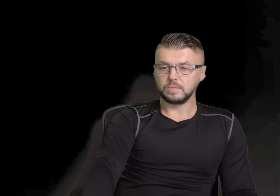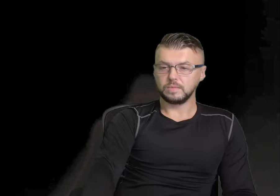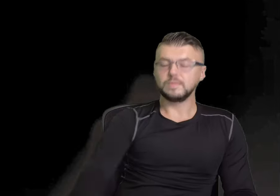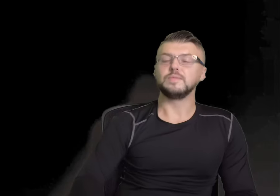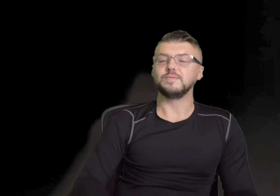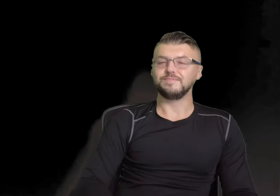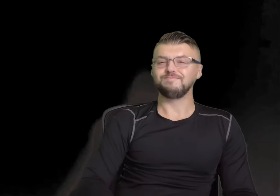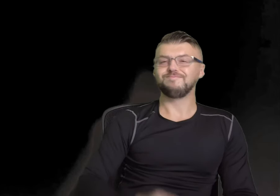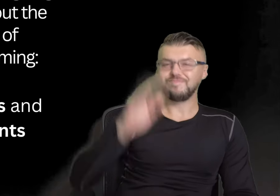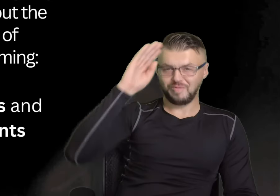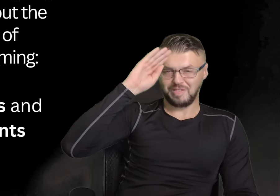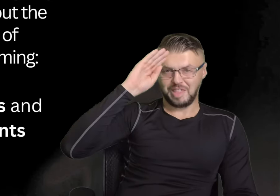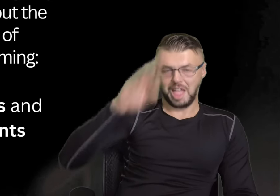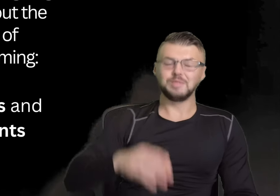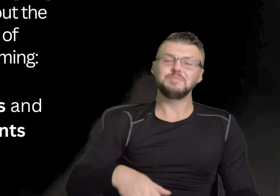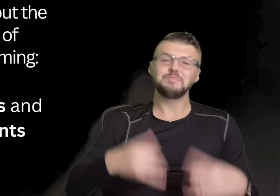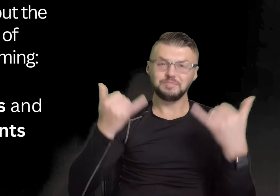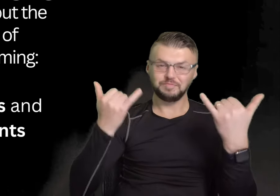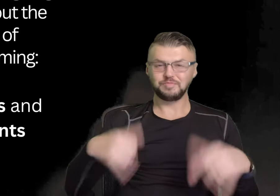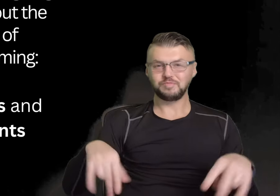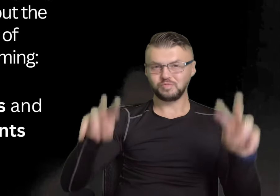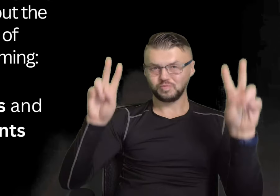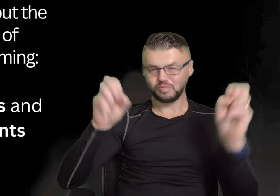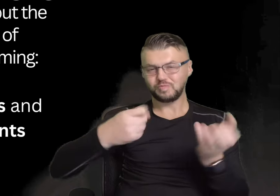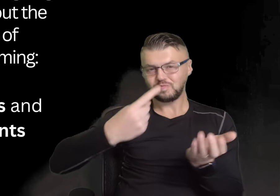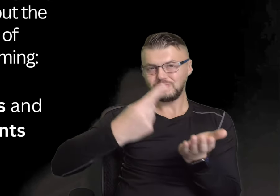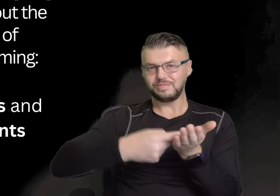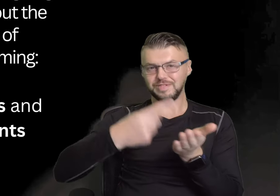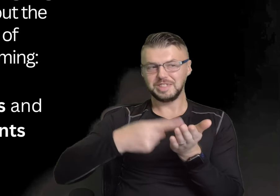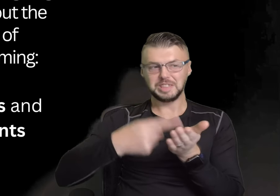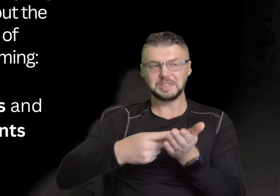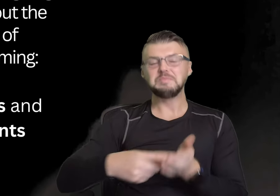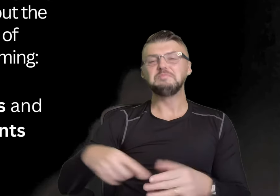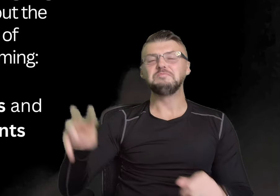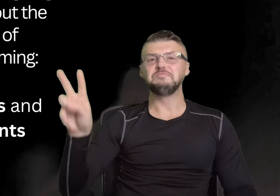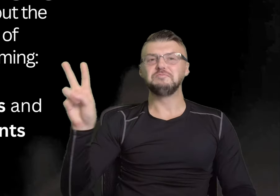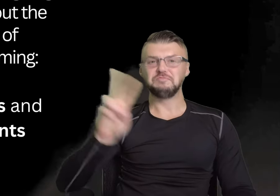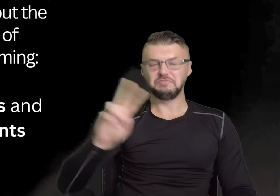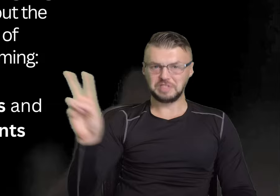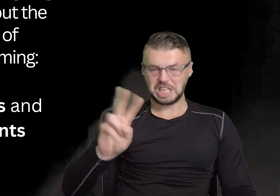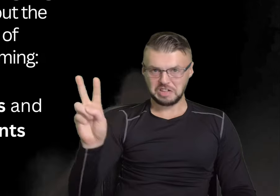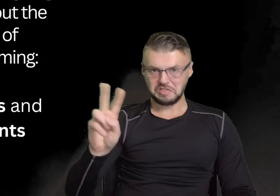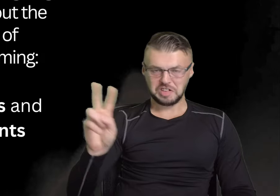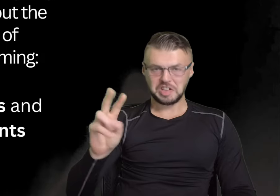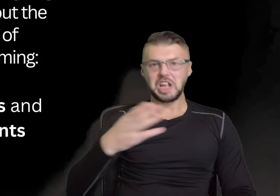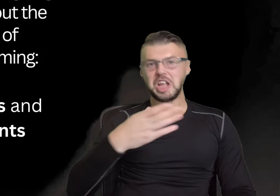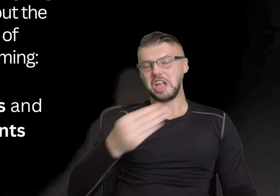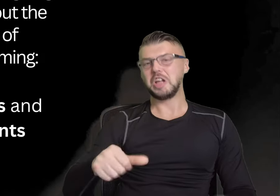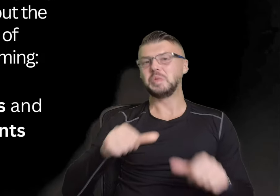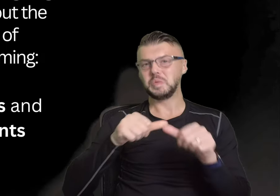Hi, today we're going to discuss variables and constants.